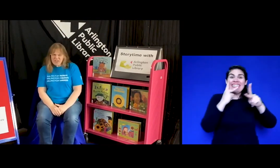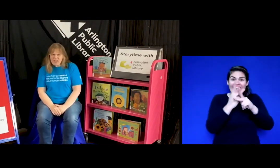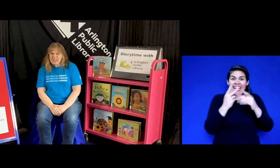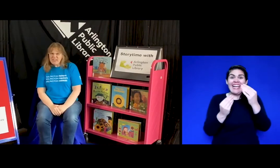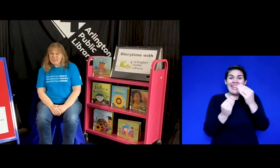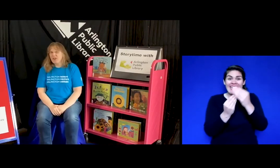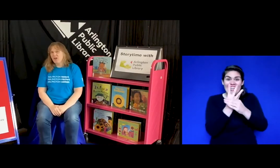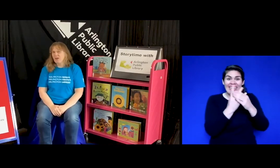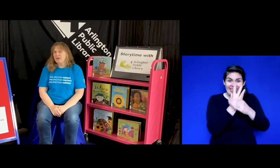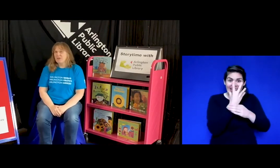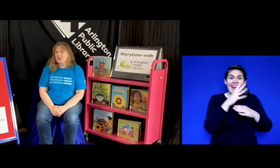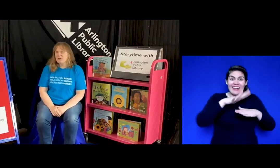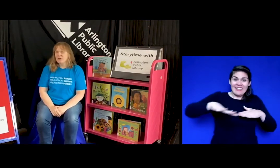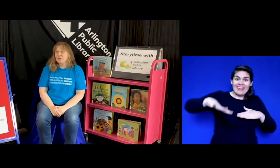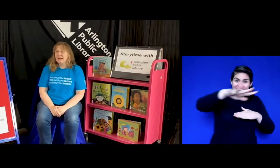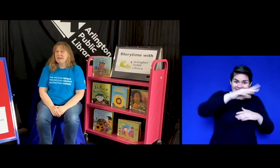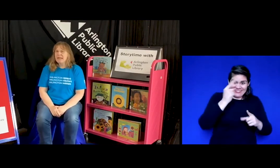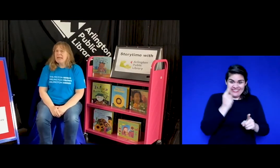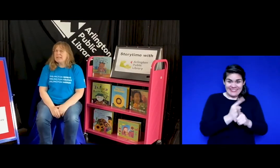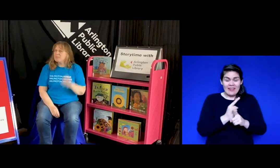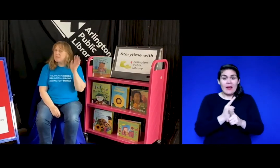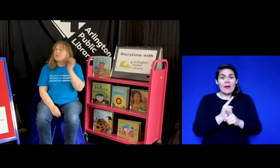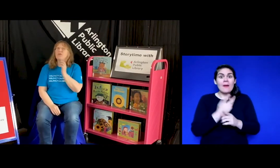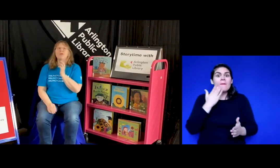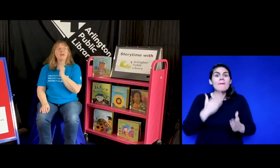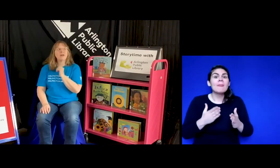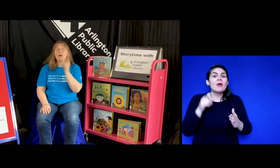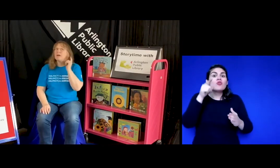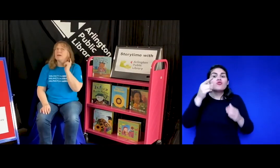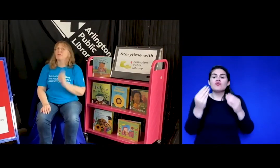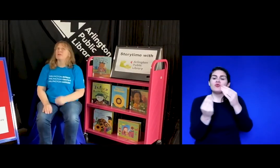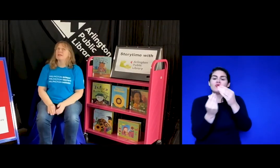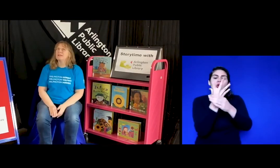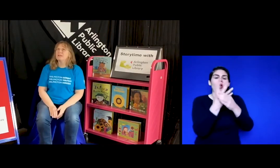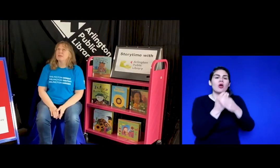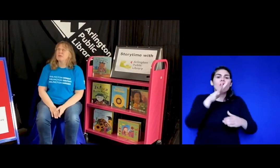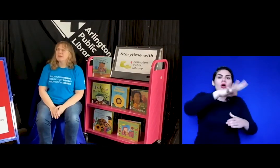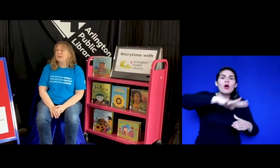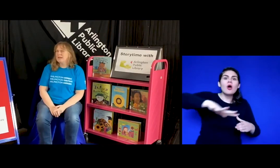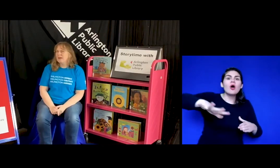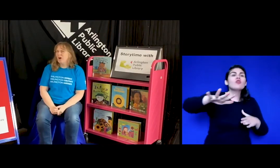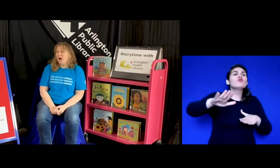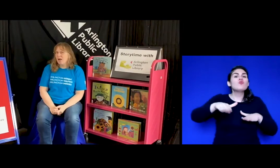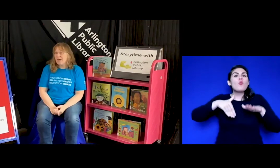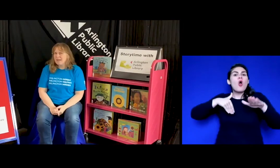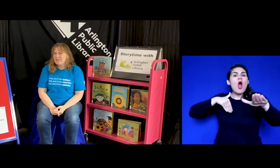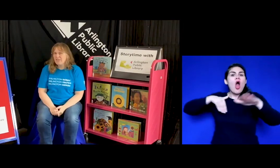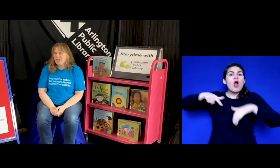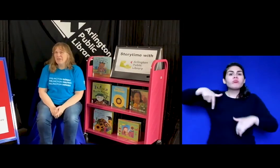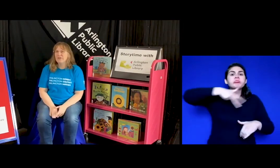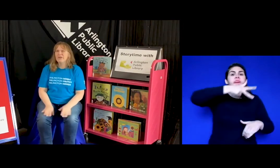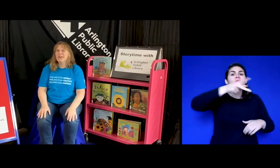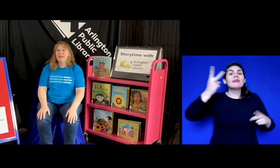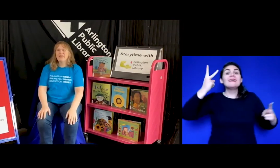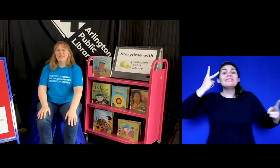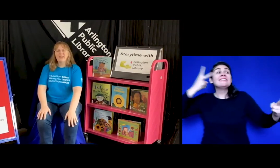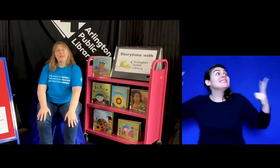things in a garden too right sometimes if you are in a garden and you listen you can hear all kinds of other things